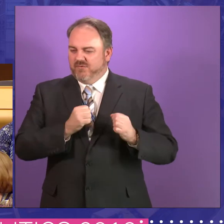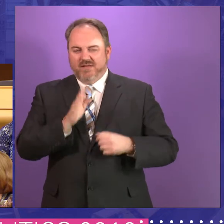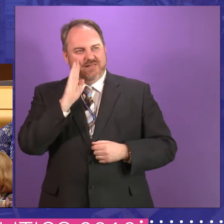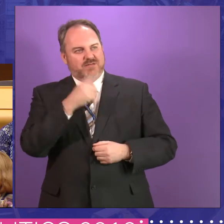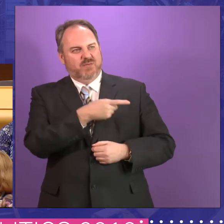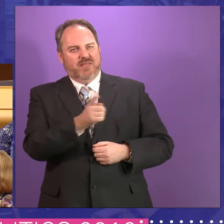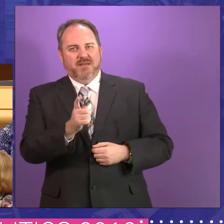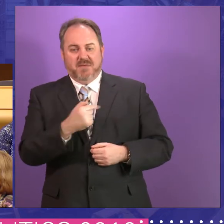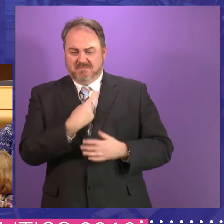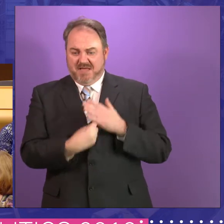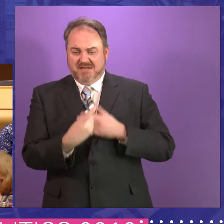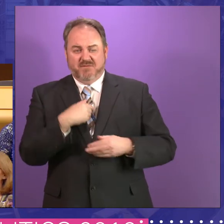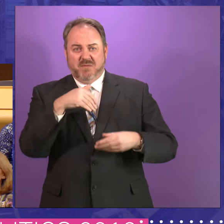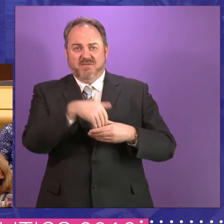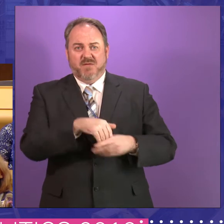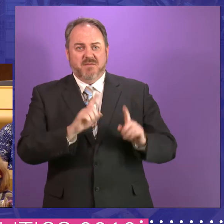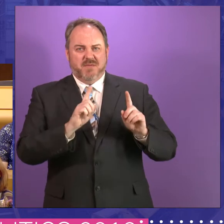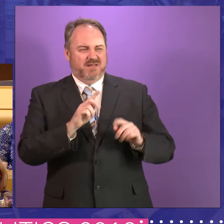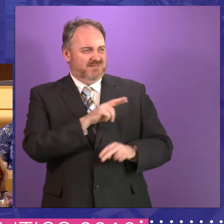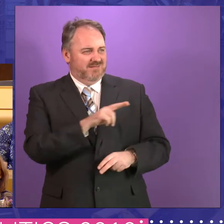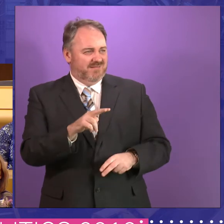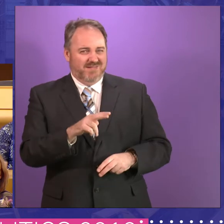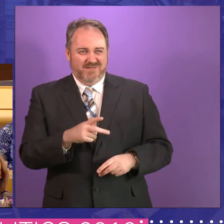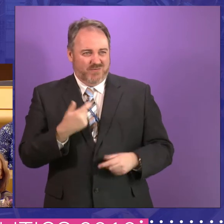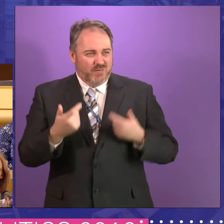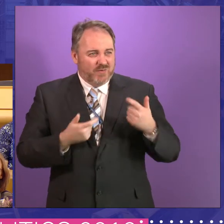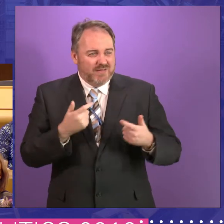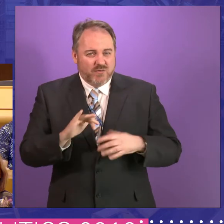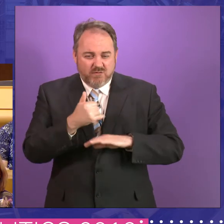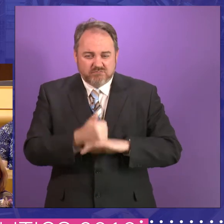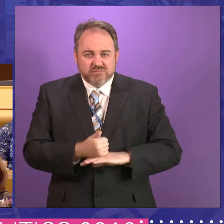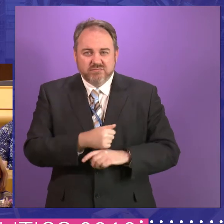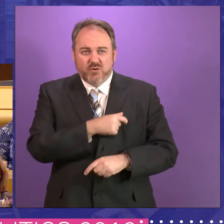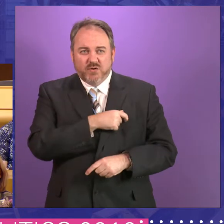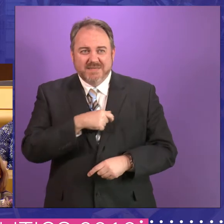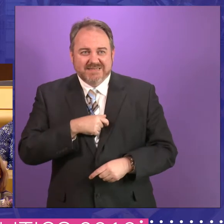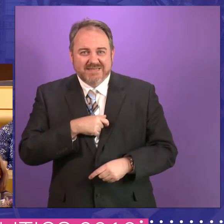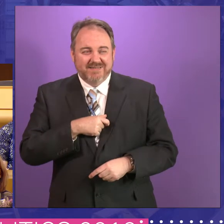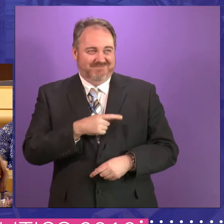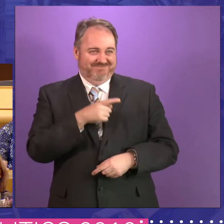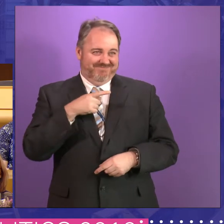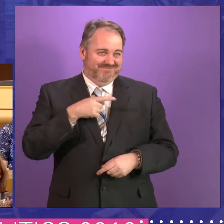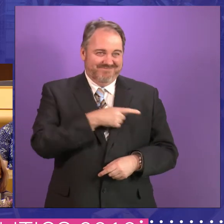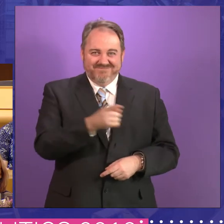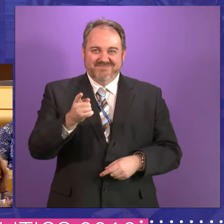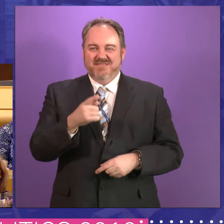I've not got any involvement in that, but when you're saying you're looking for a committee, uh, to be, you know, a chair to be elected, why isn't that somebody that's been a